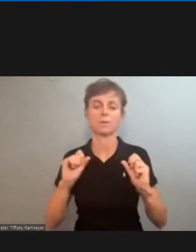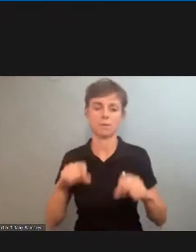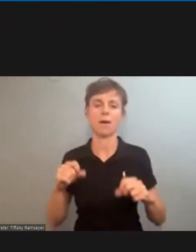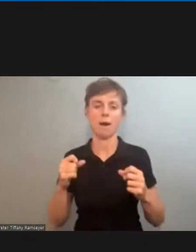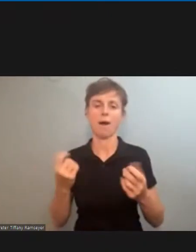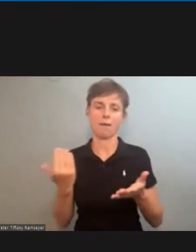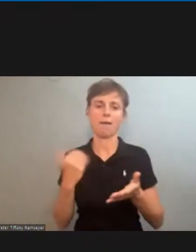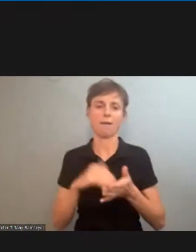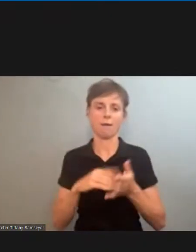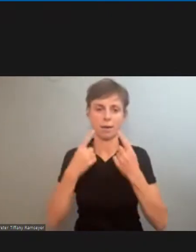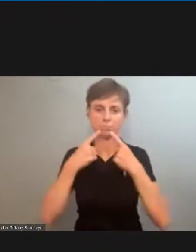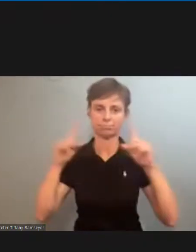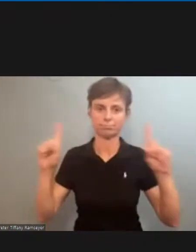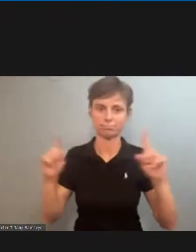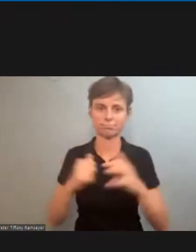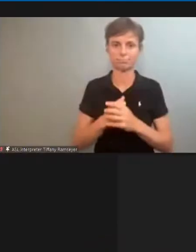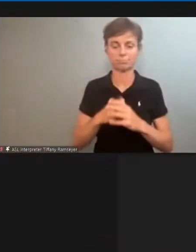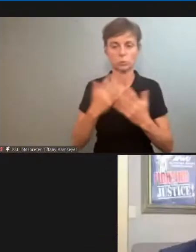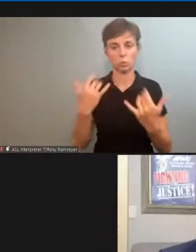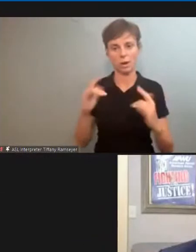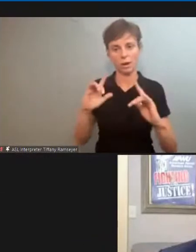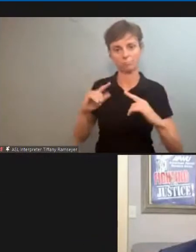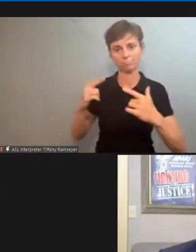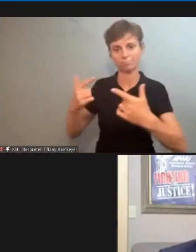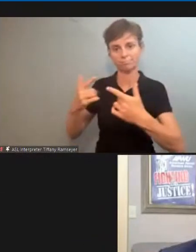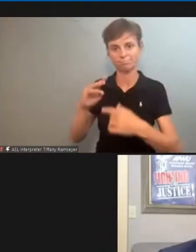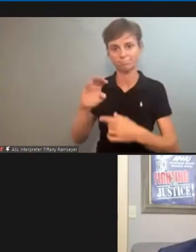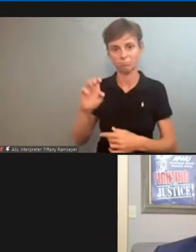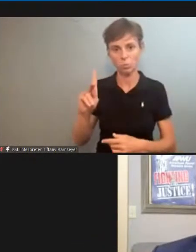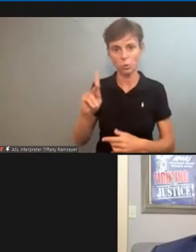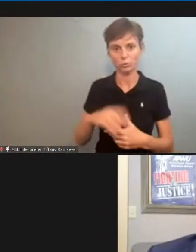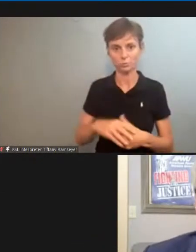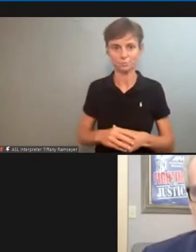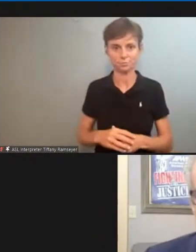so with that mark it's all yours